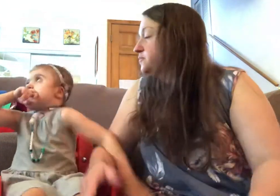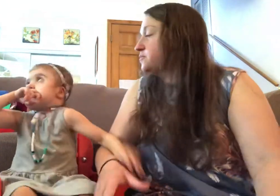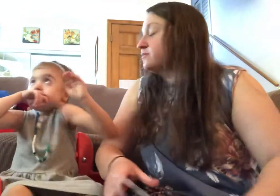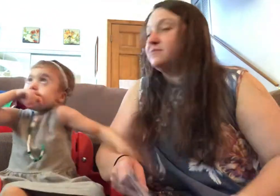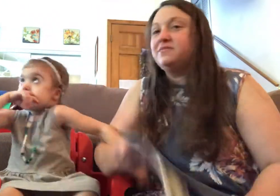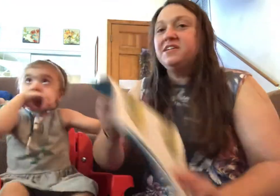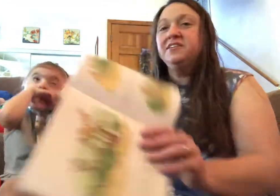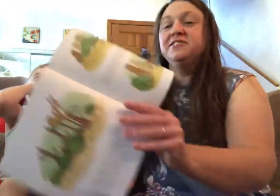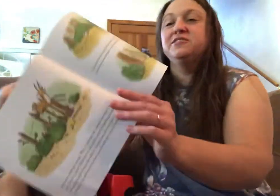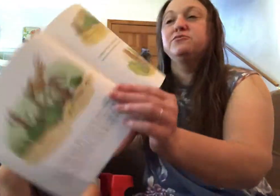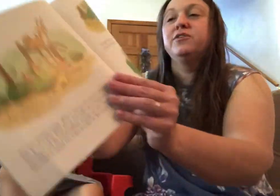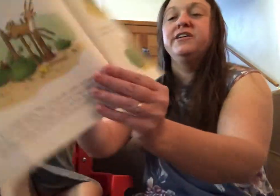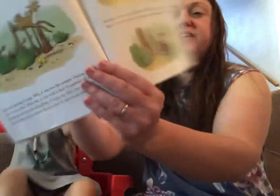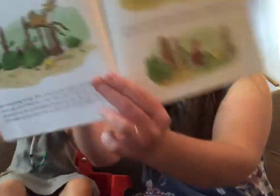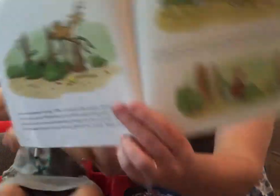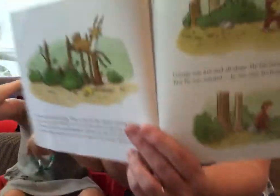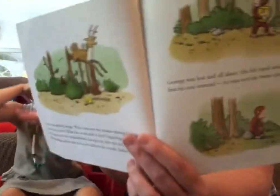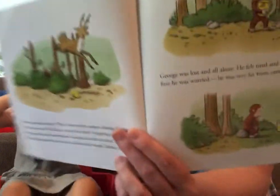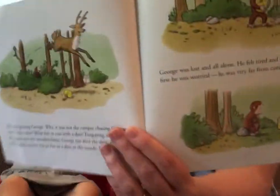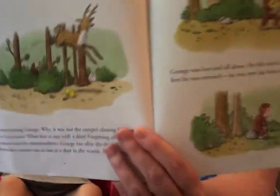And he's running after the deer.